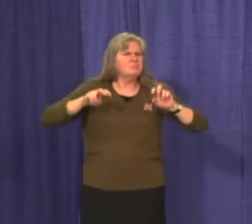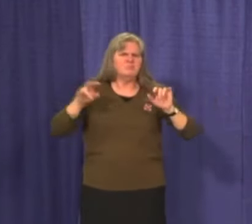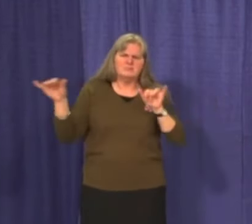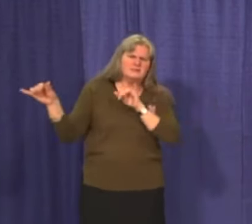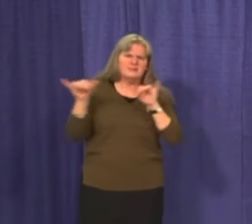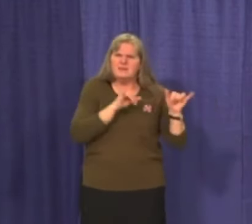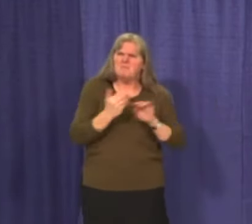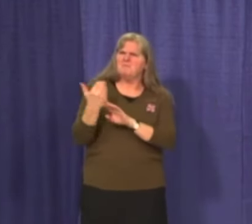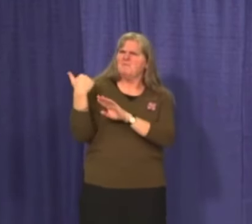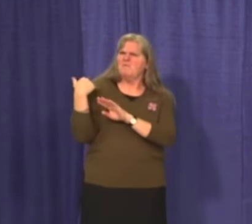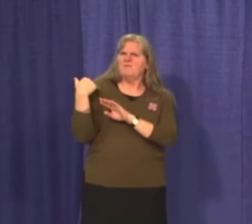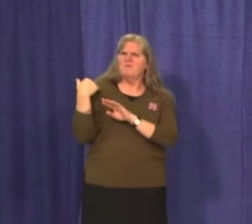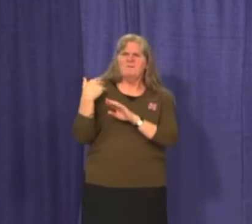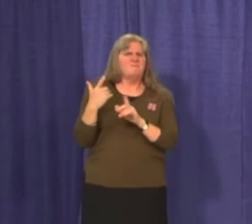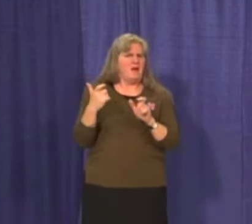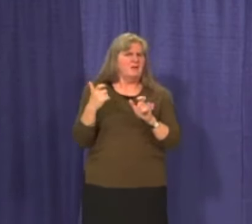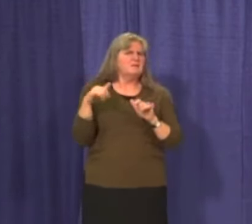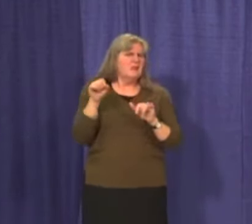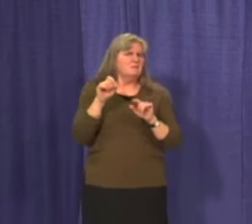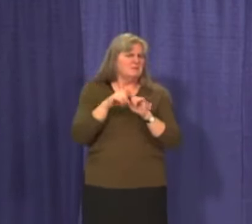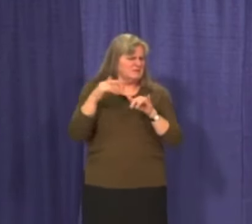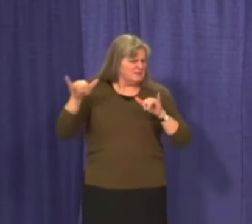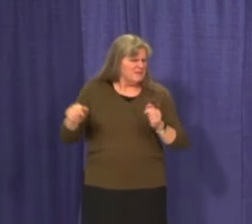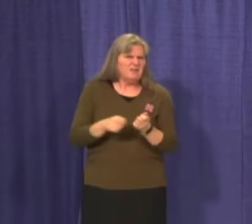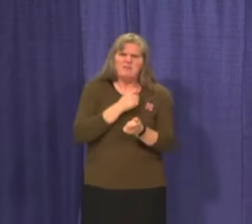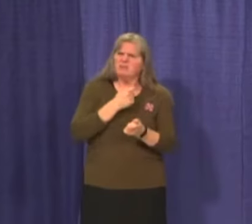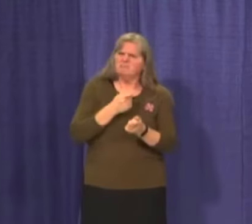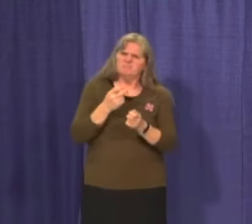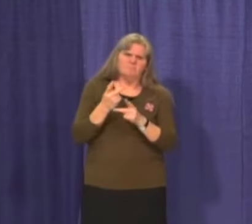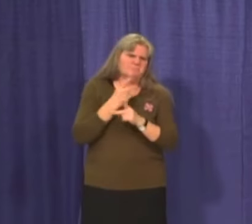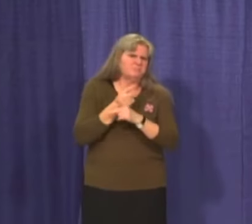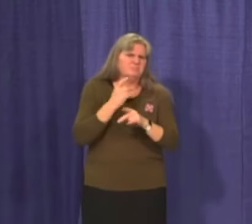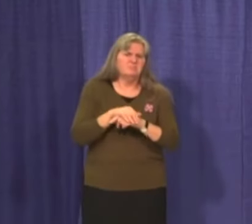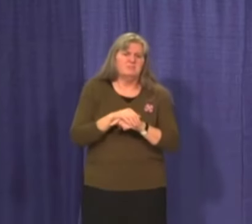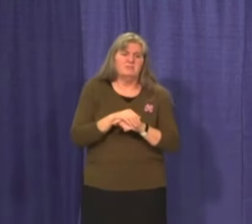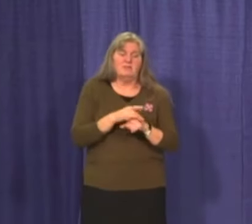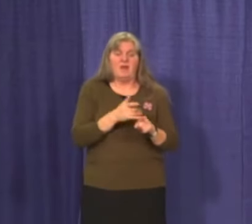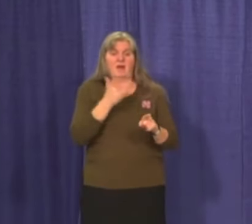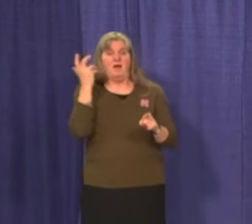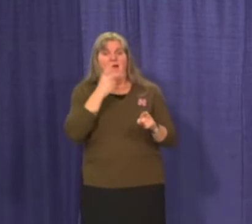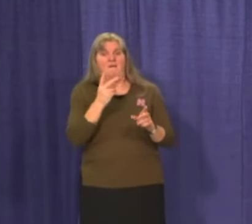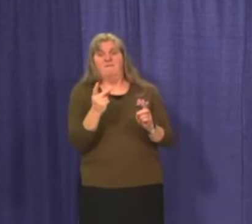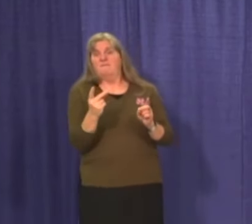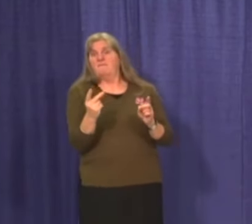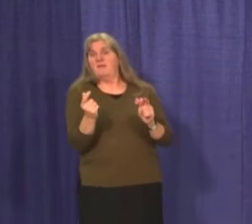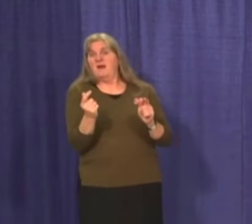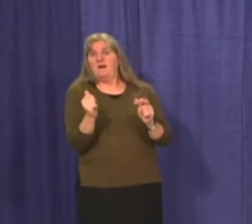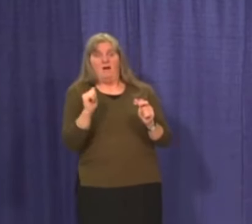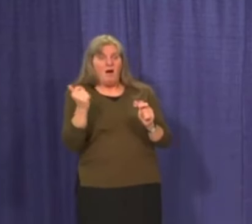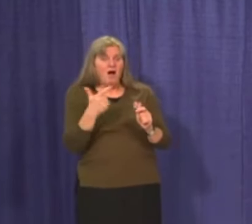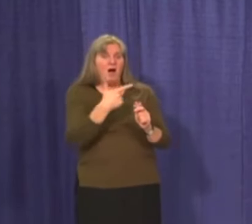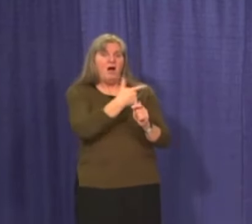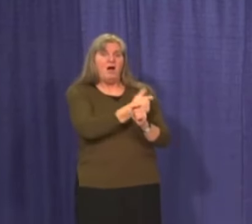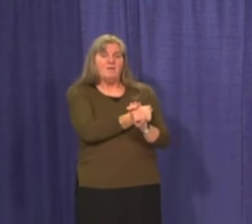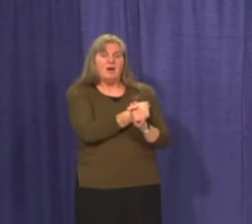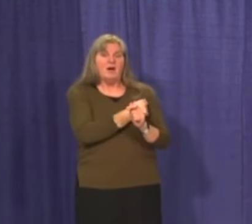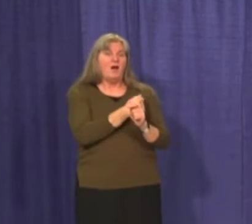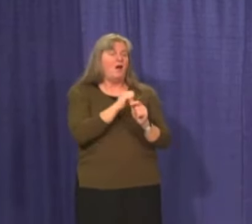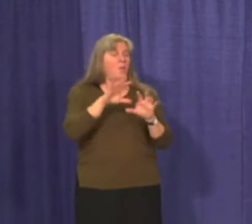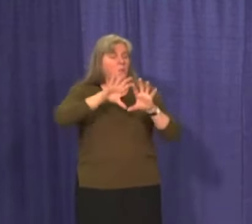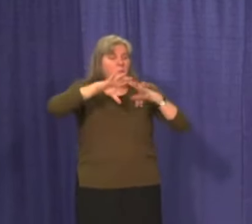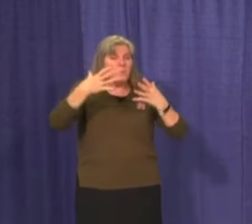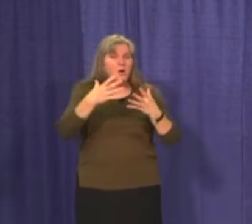approved. If only all vaccines could be developed at this speed and with so much global investment and